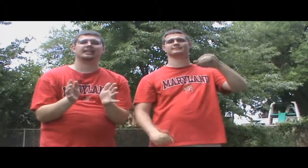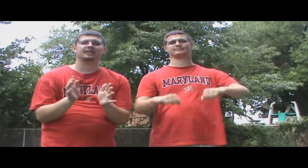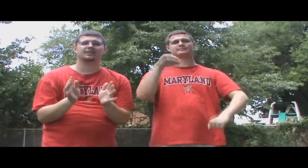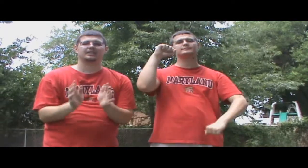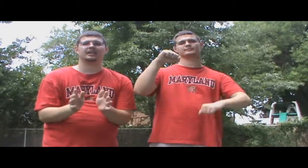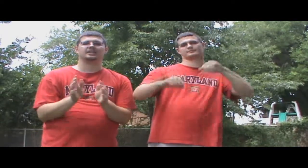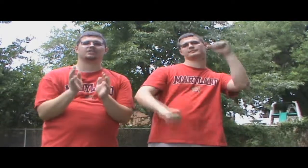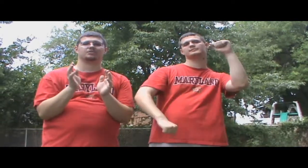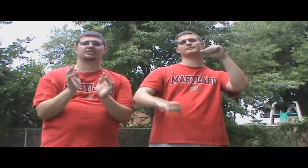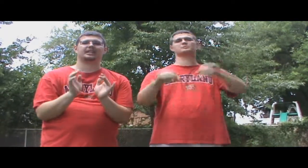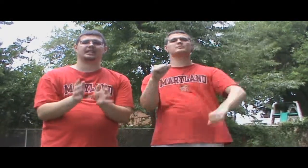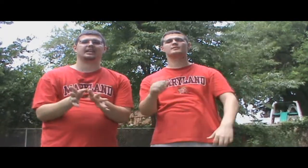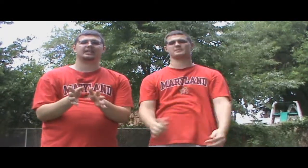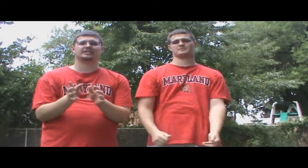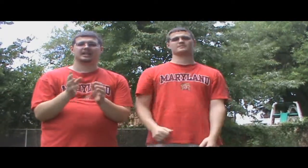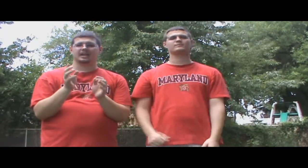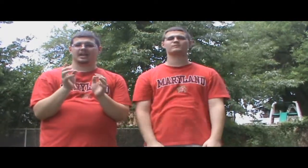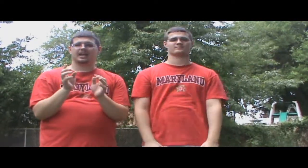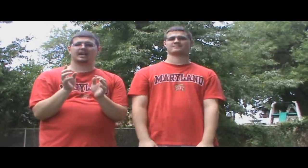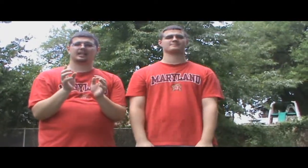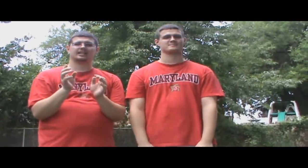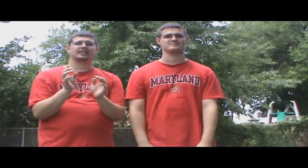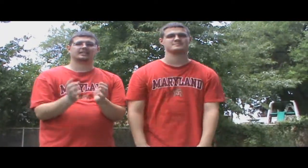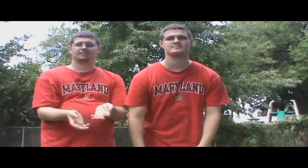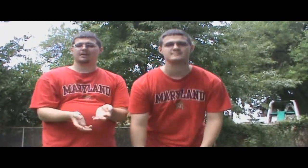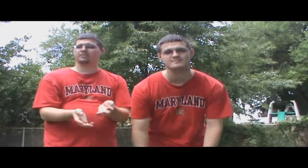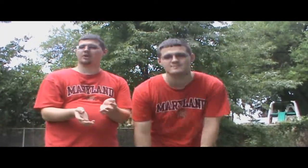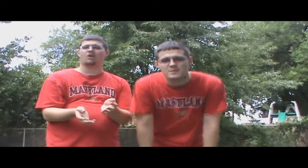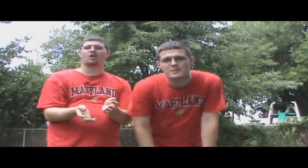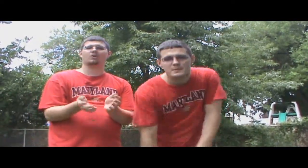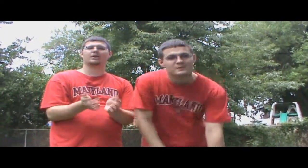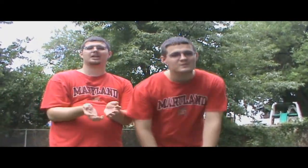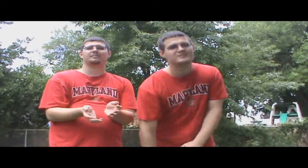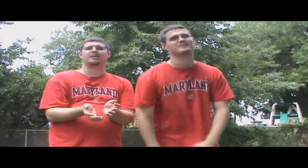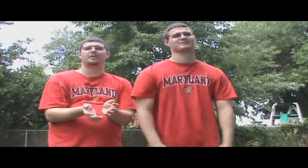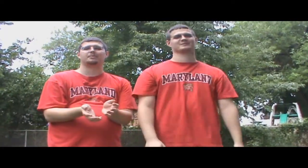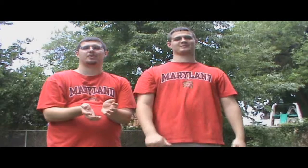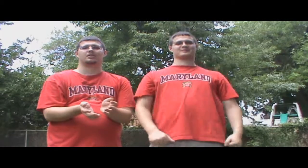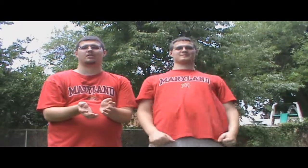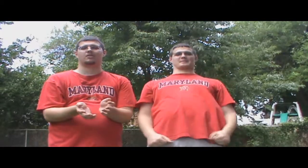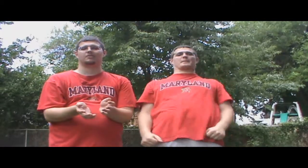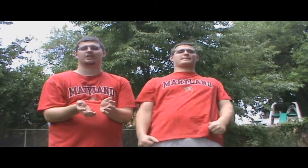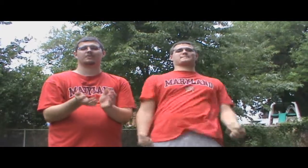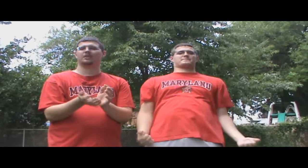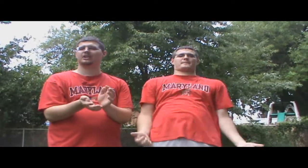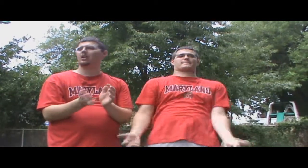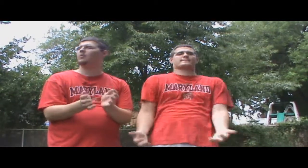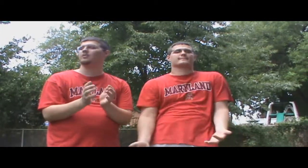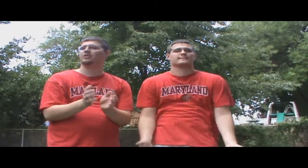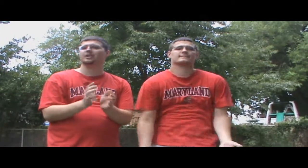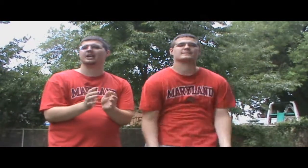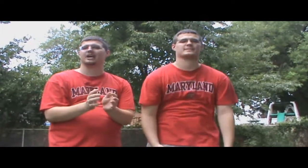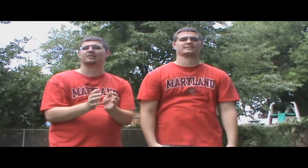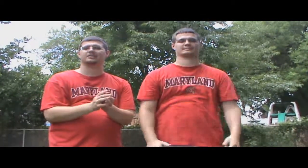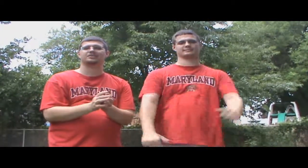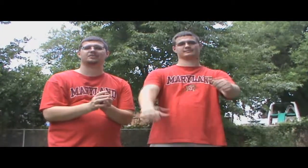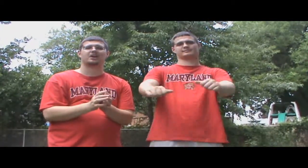DVDs or CDs and the memory card. Who cares about a memory card reader? Really? No one really cares. So